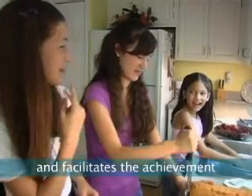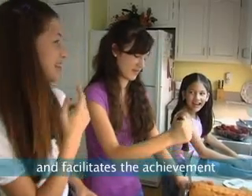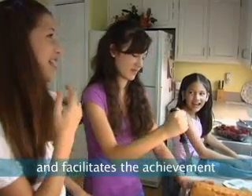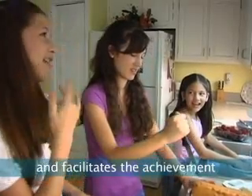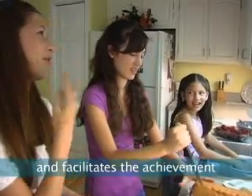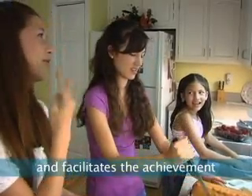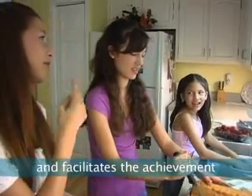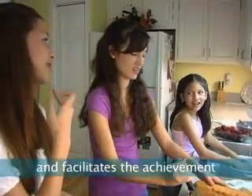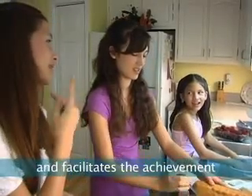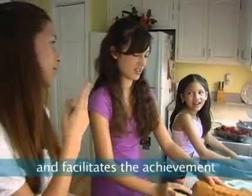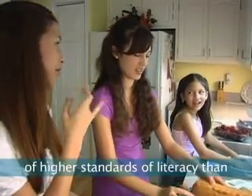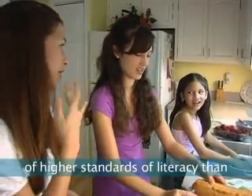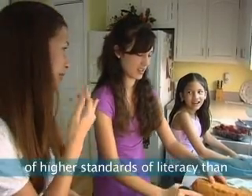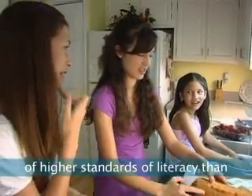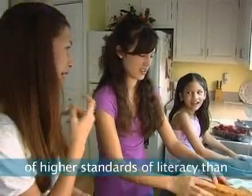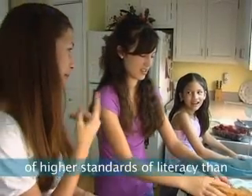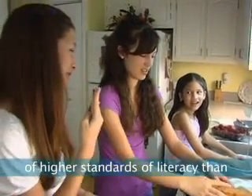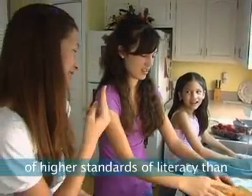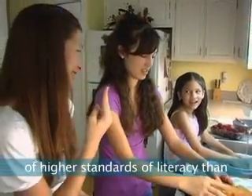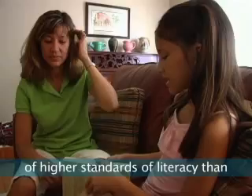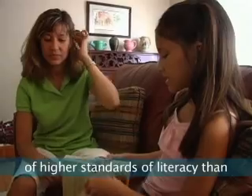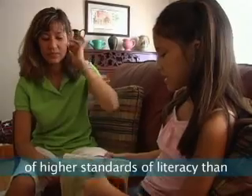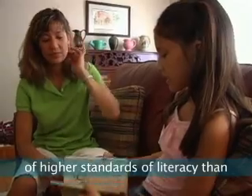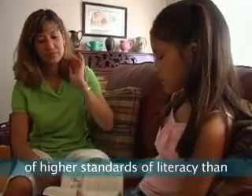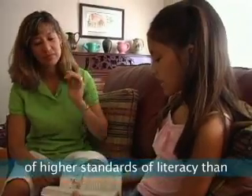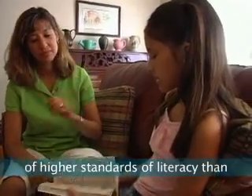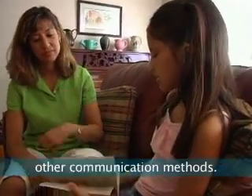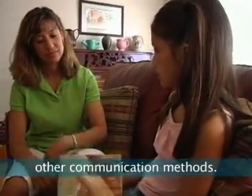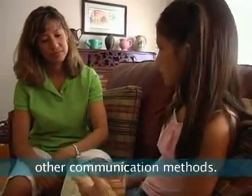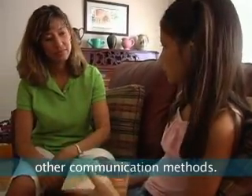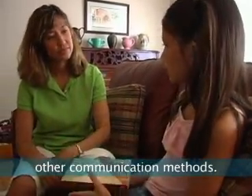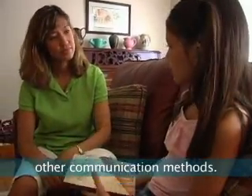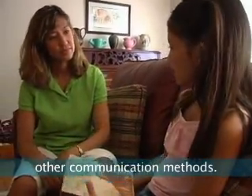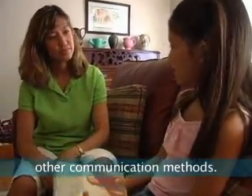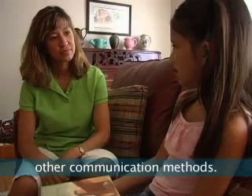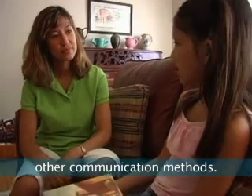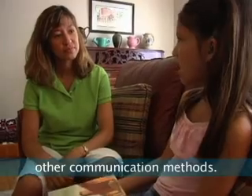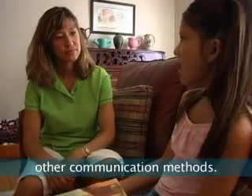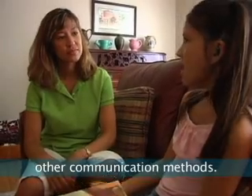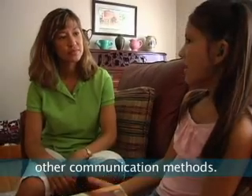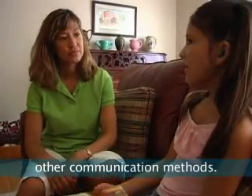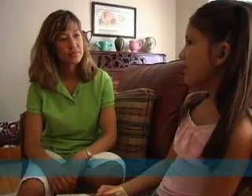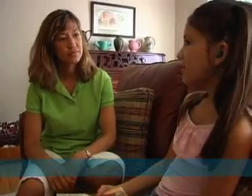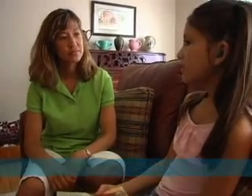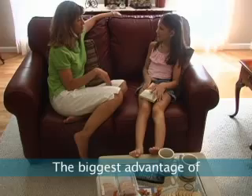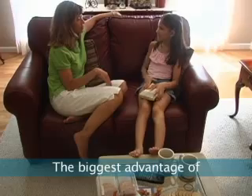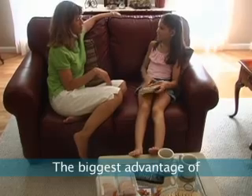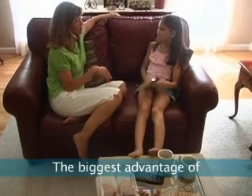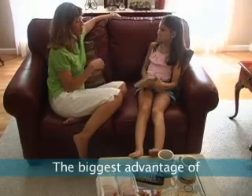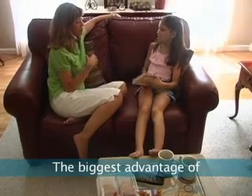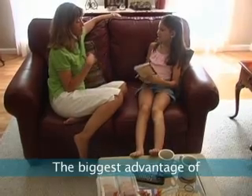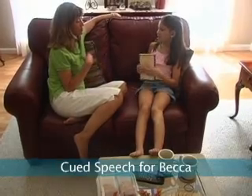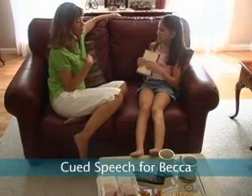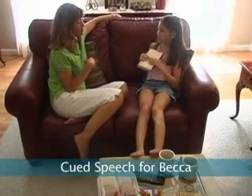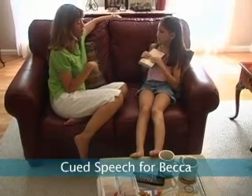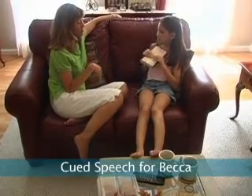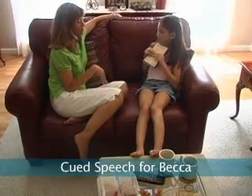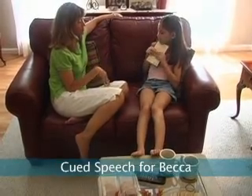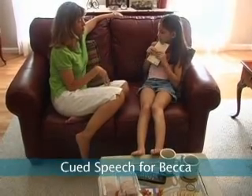facilitates the achievement of higher standards of literacy than other communication methods. The biggest advantage of Cued speech for Becca